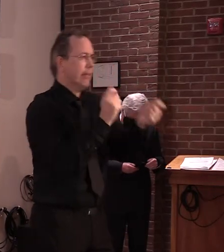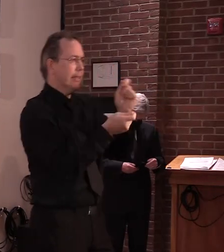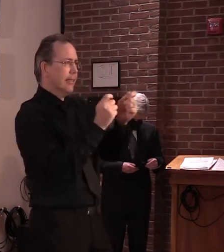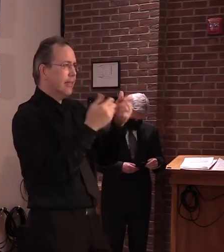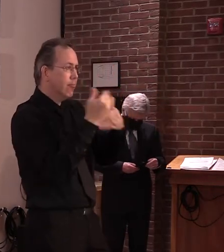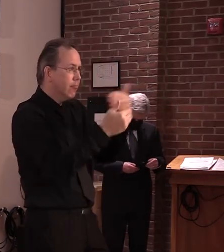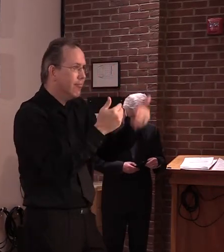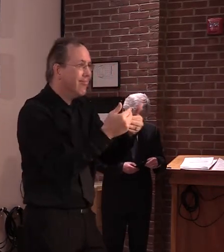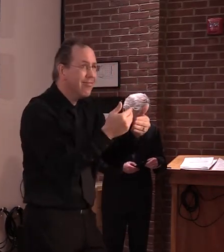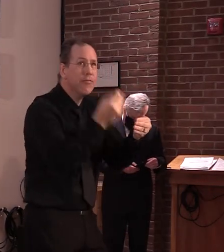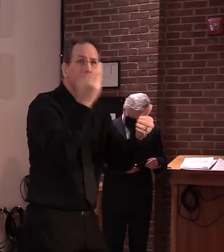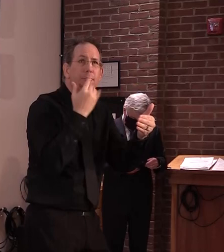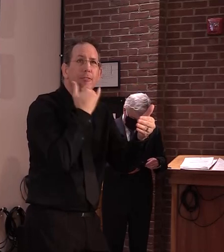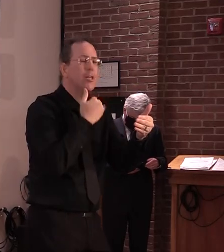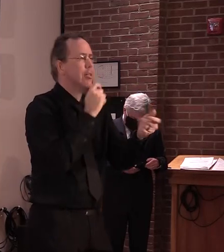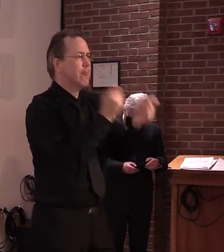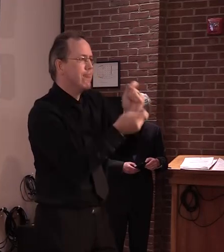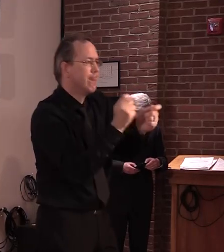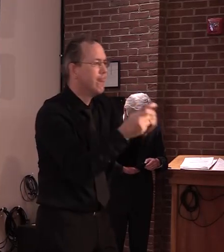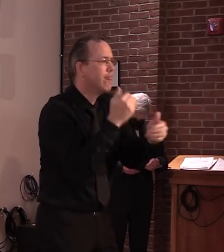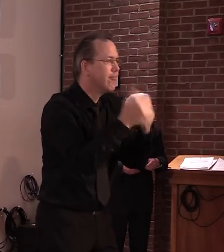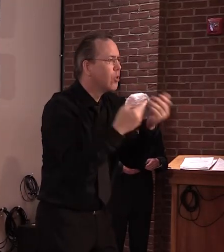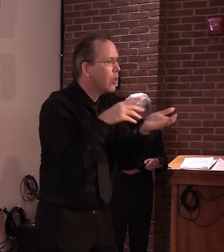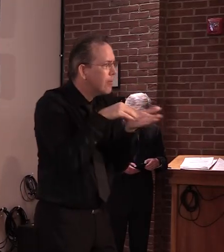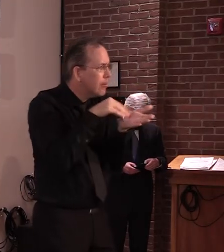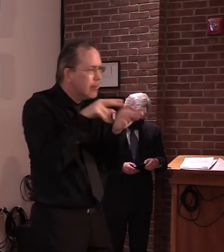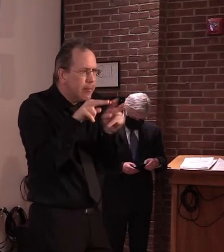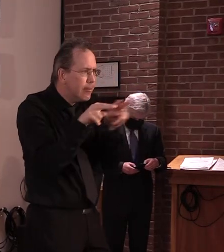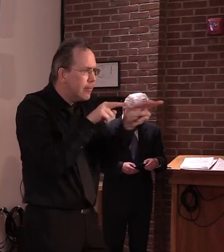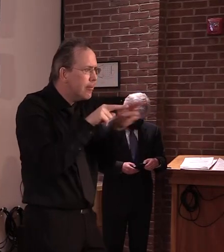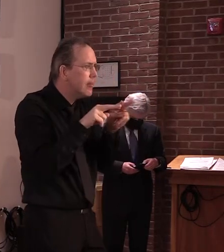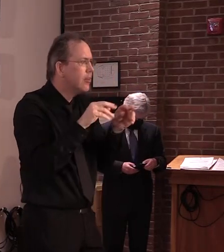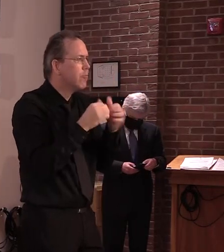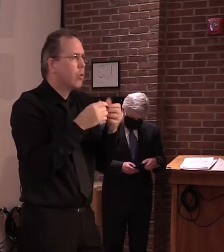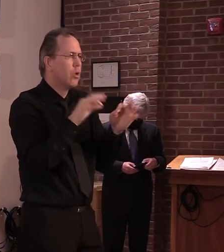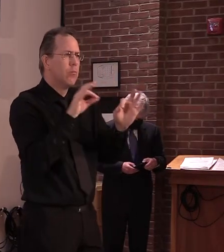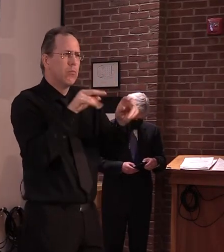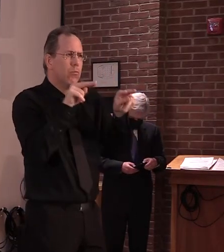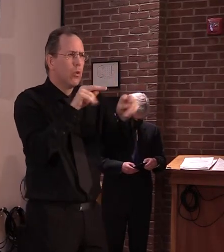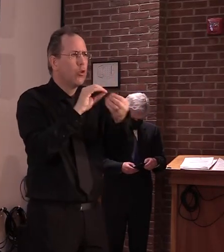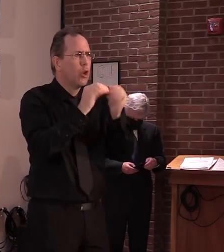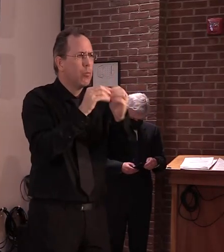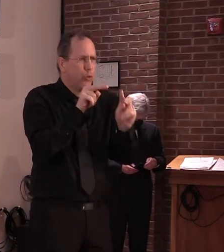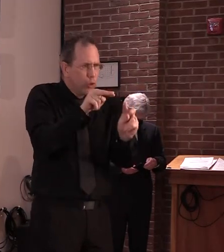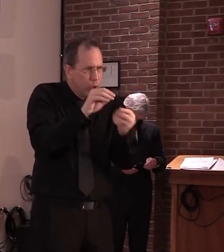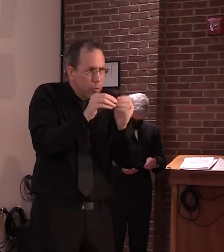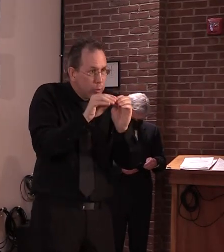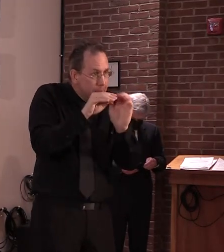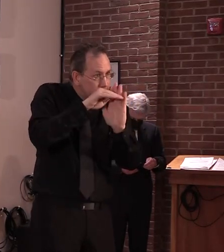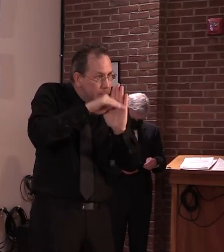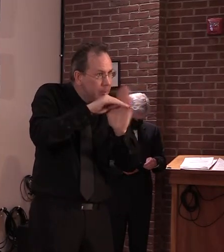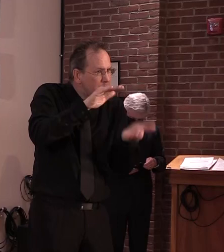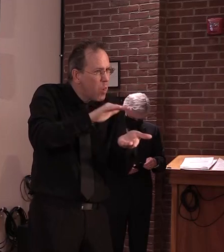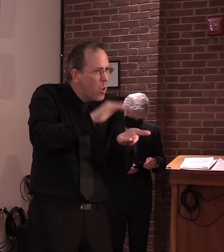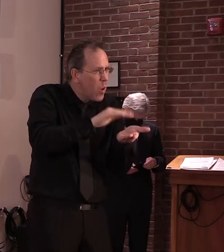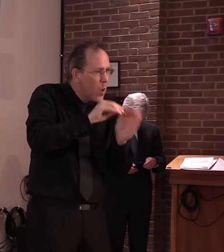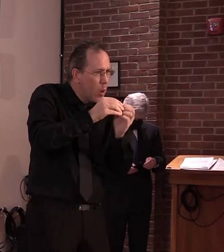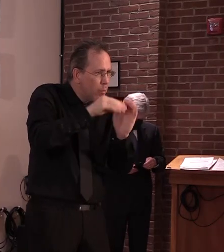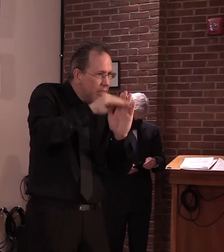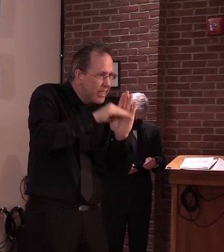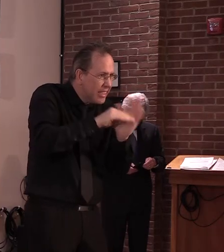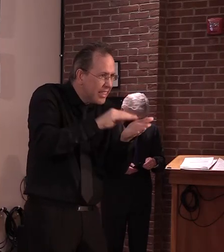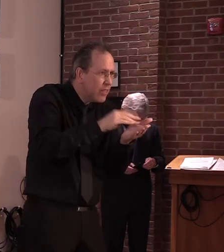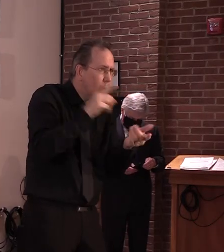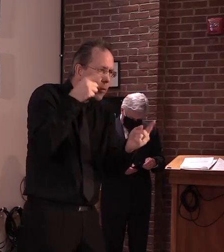continue to see record low number of positives in this state. Again, yesterday we had zero